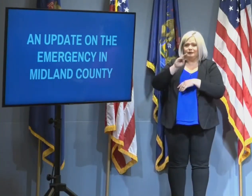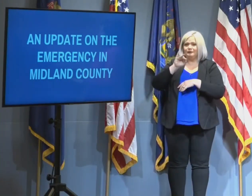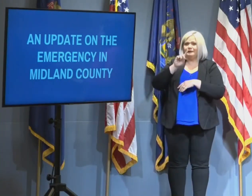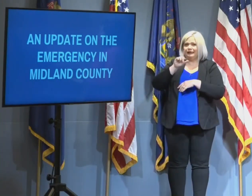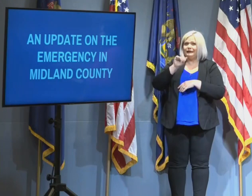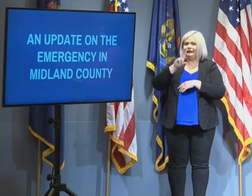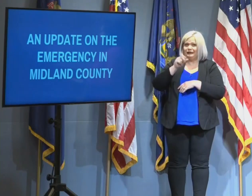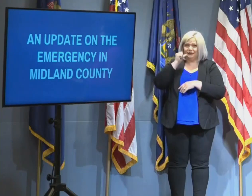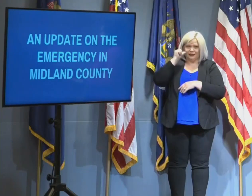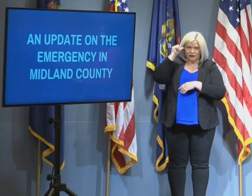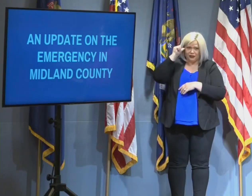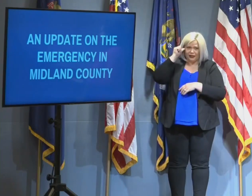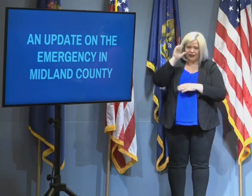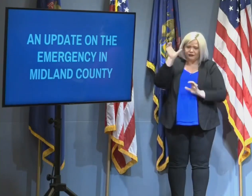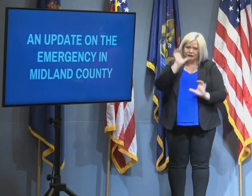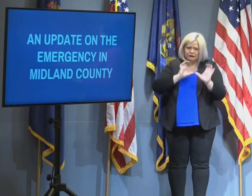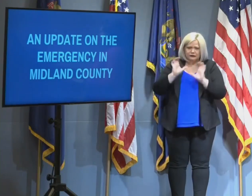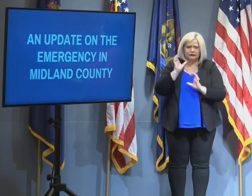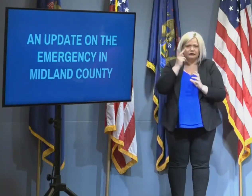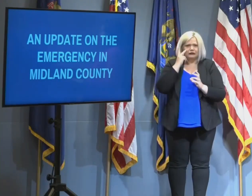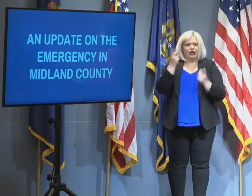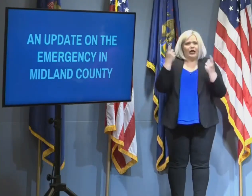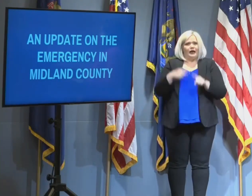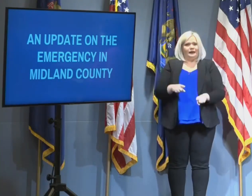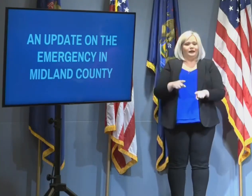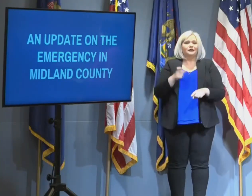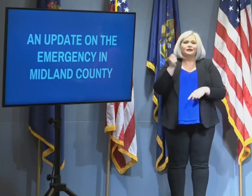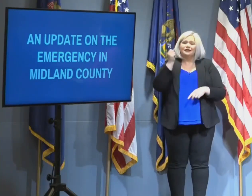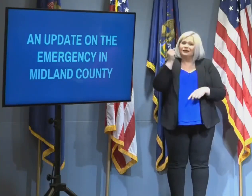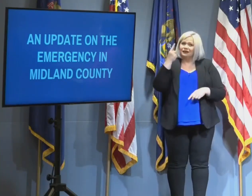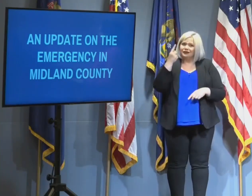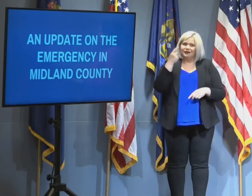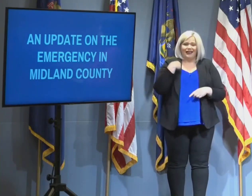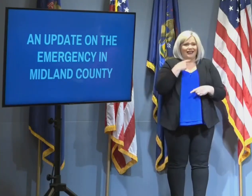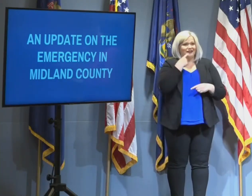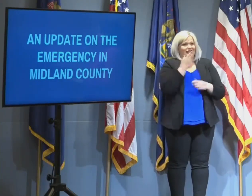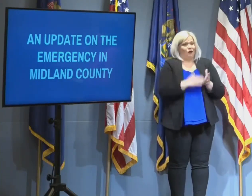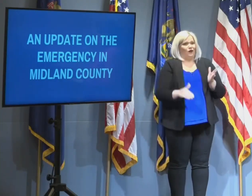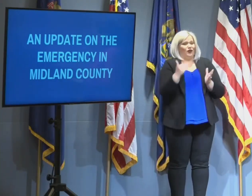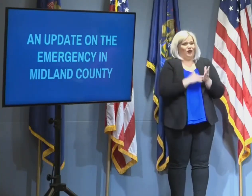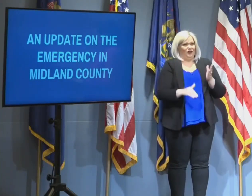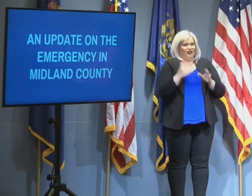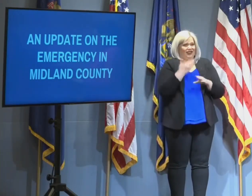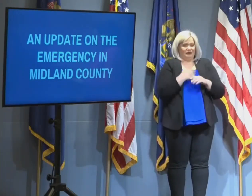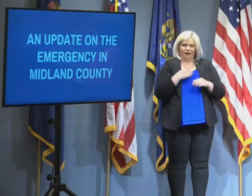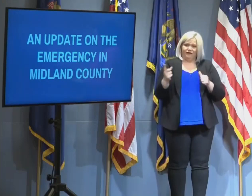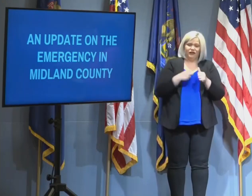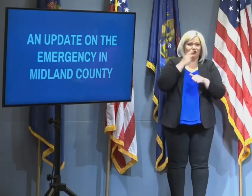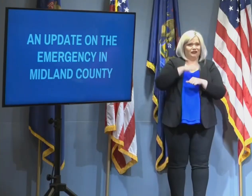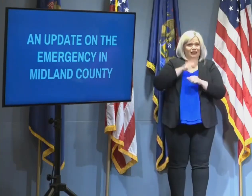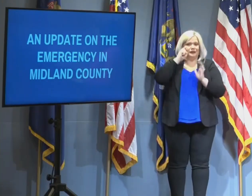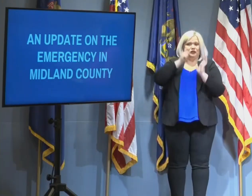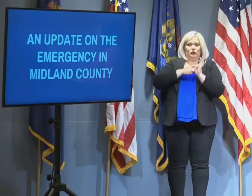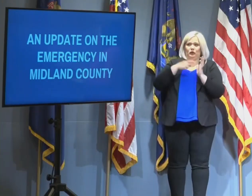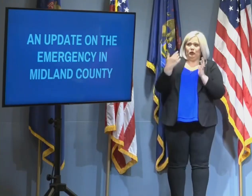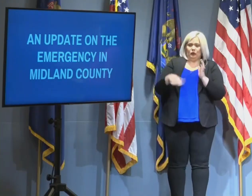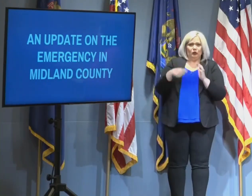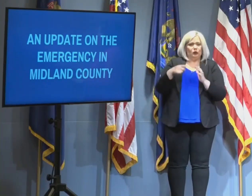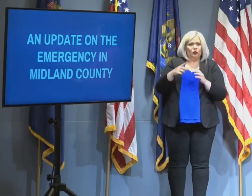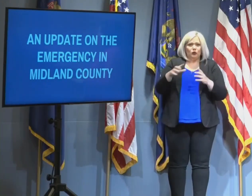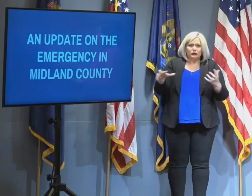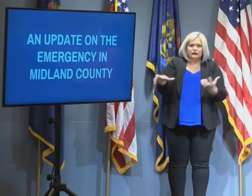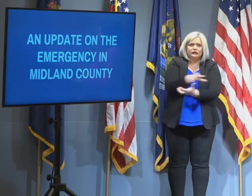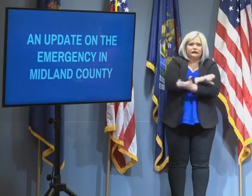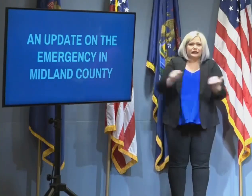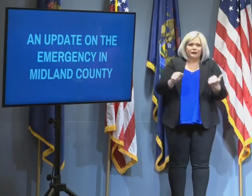and I can tell you I've used this phrase many times over the last 10 weeks, but this is unlike anything we've seen before. The damage is truly